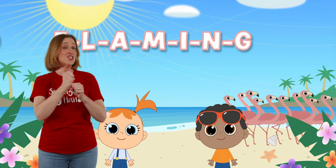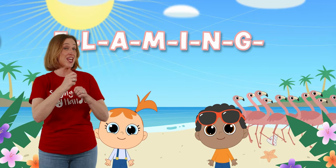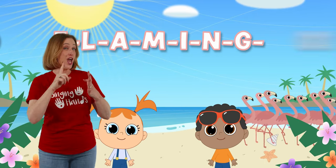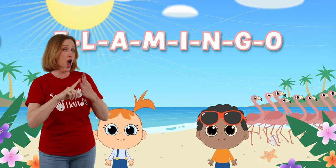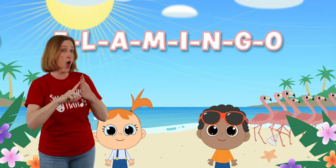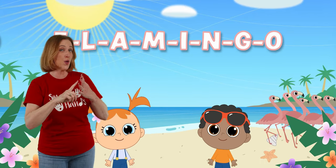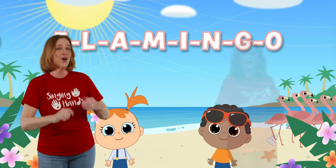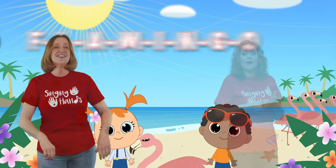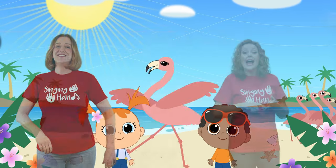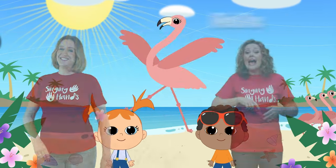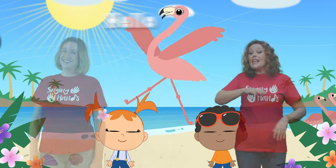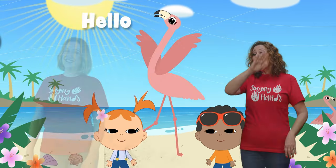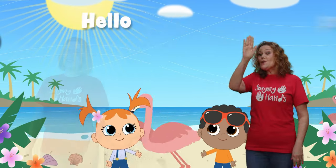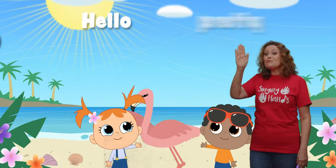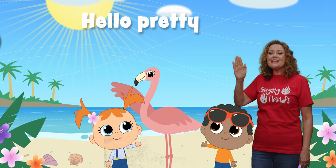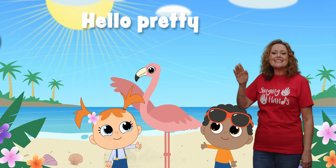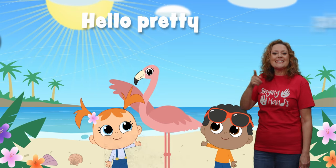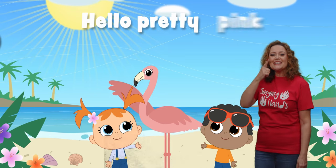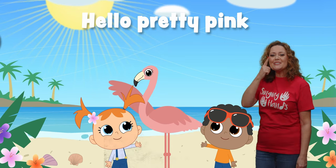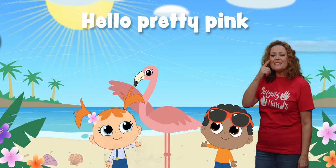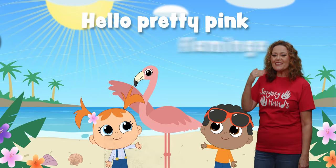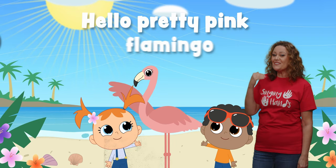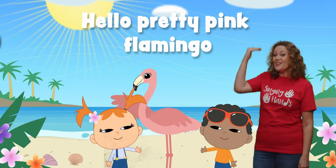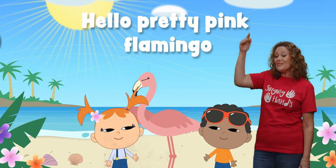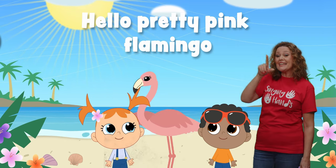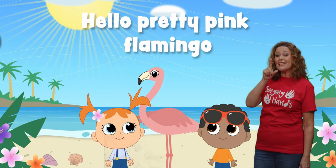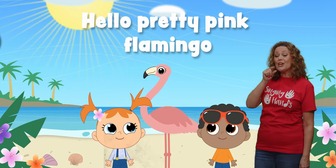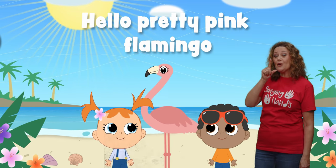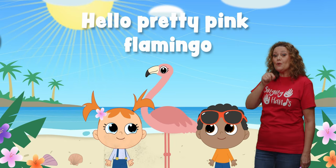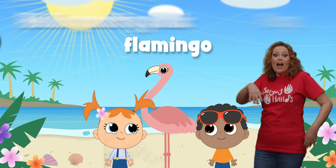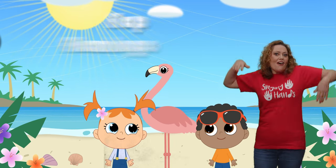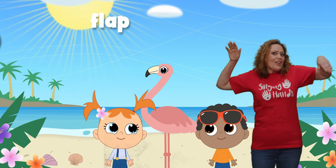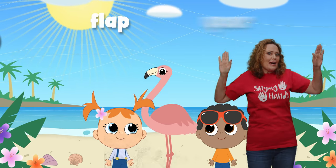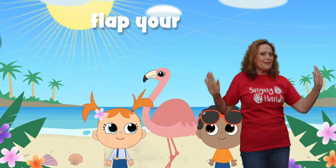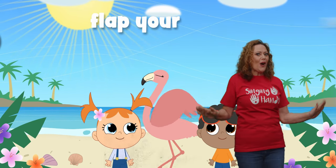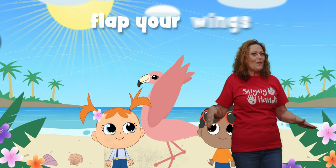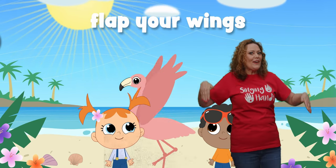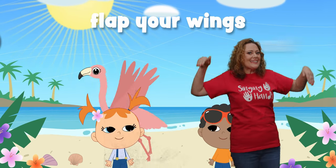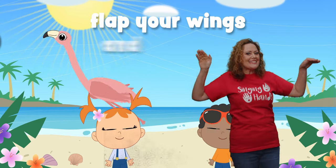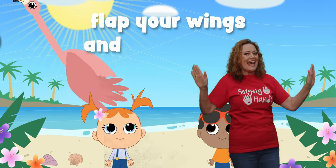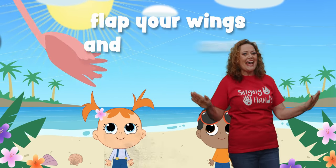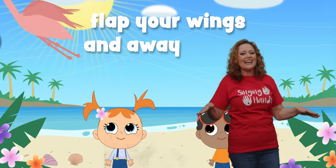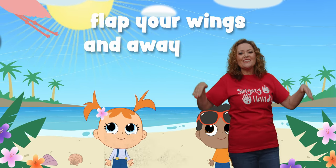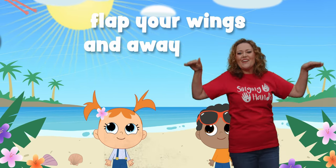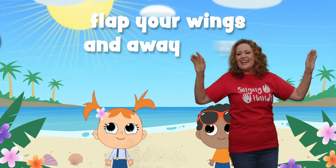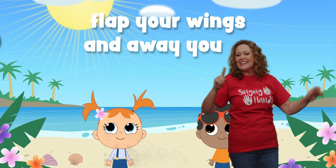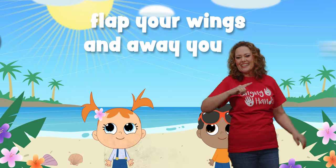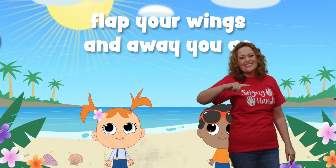-G-O Hello, pretty pink flamingo Flap your wings and away you